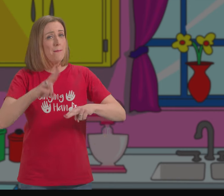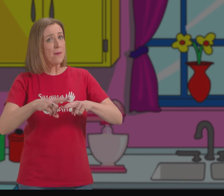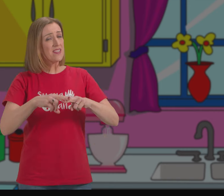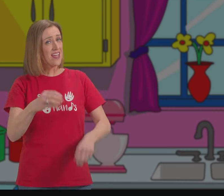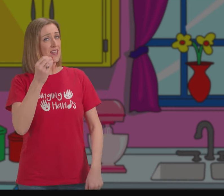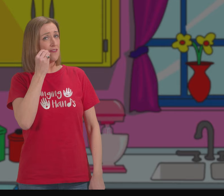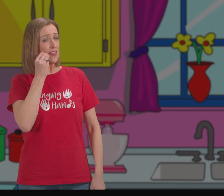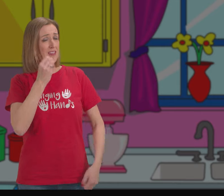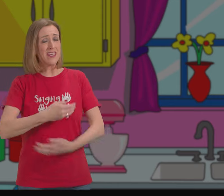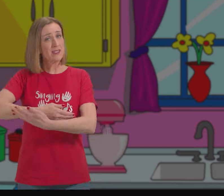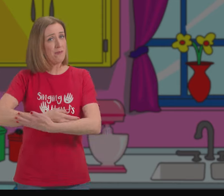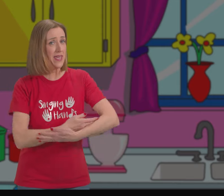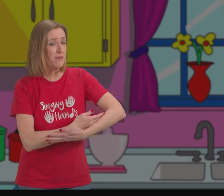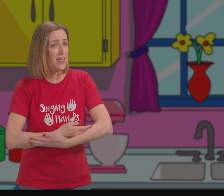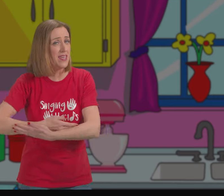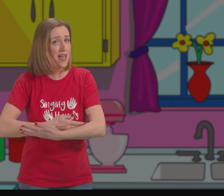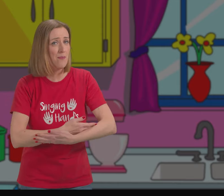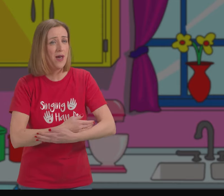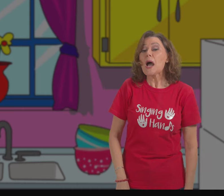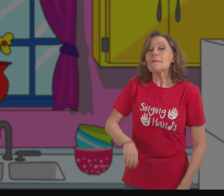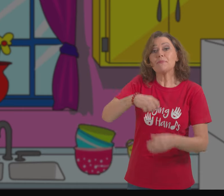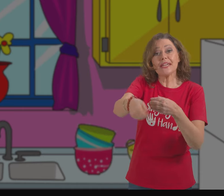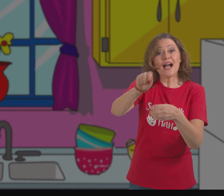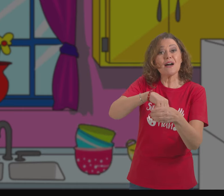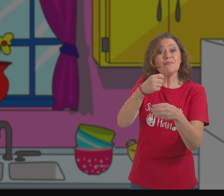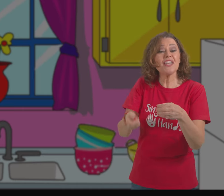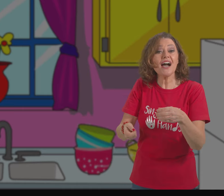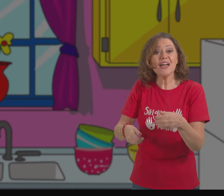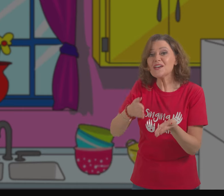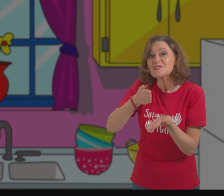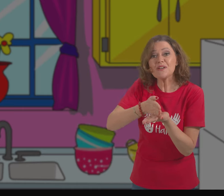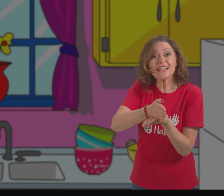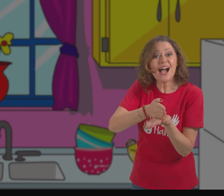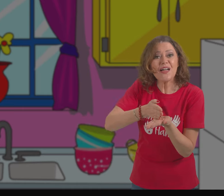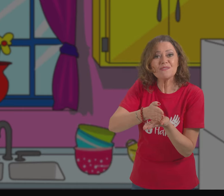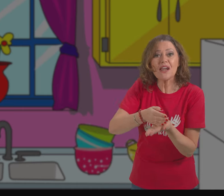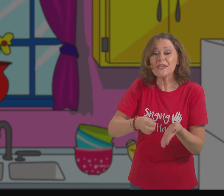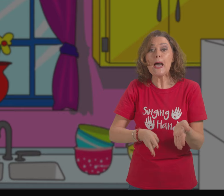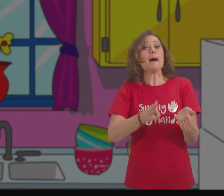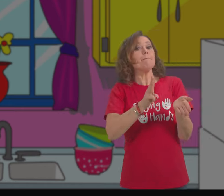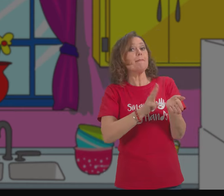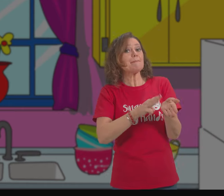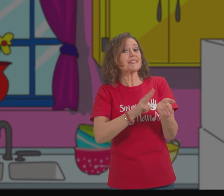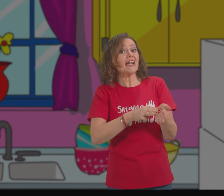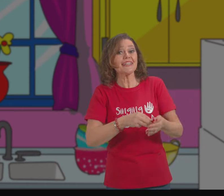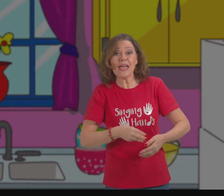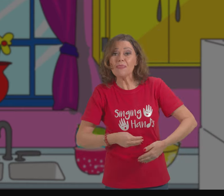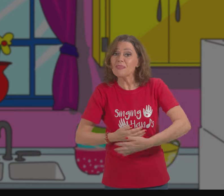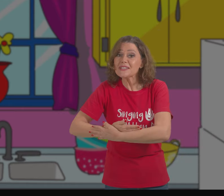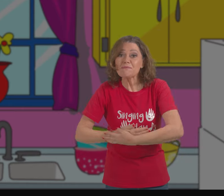Papa's gonna fill this baby up. Bring on bananas, bring on the bread. Mama's gonna get this